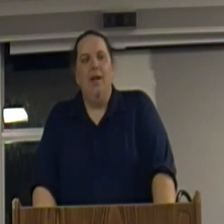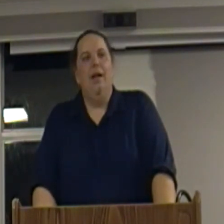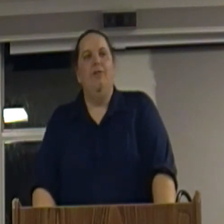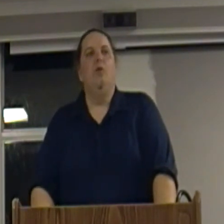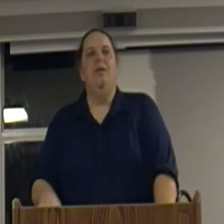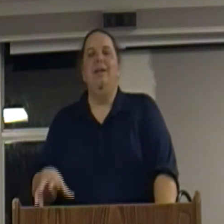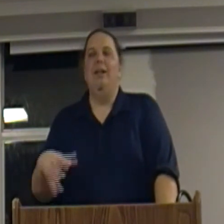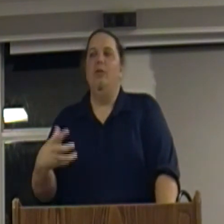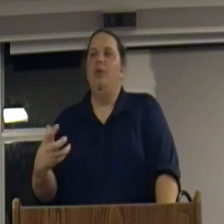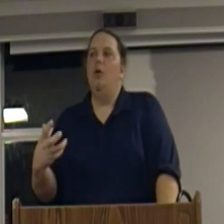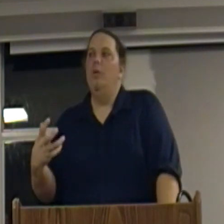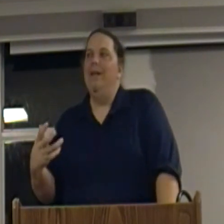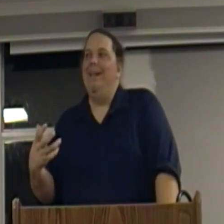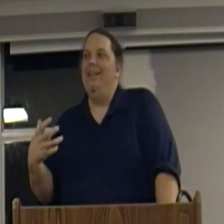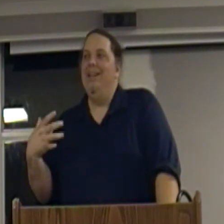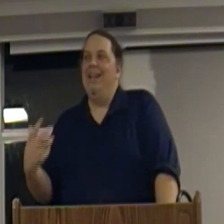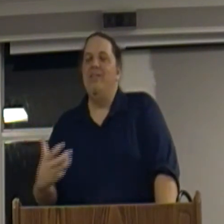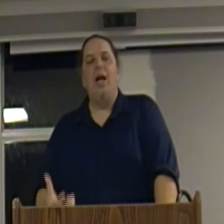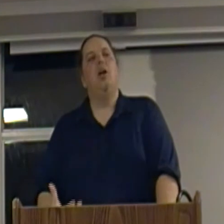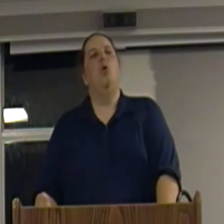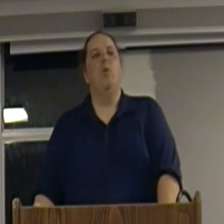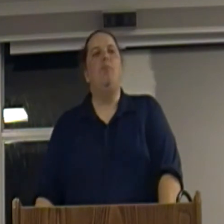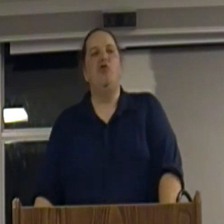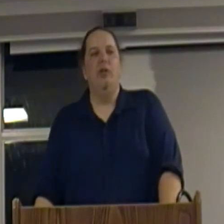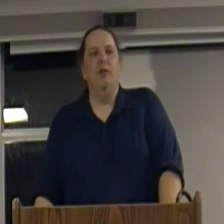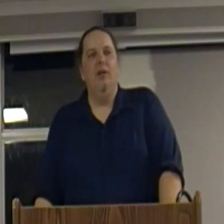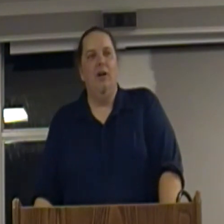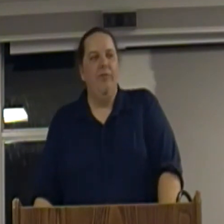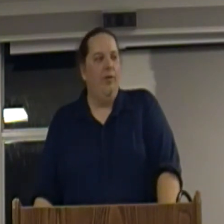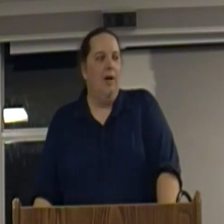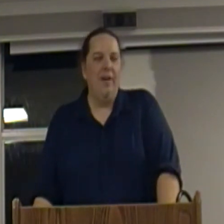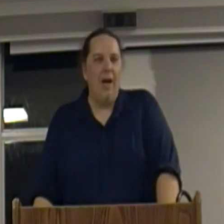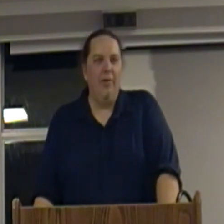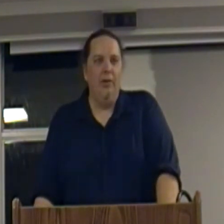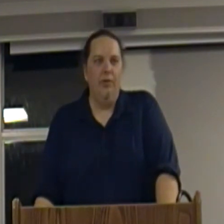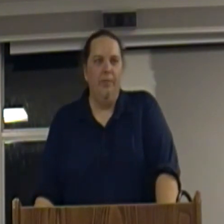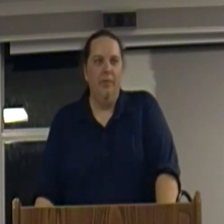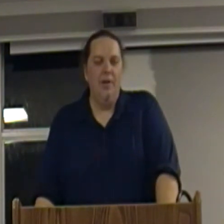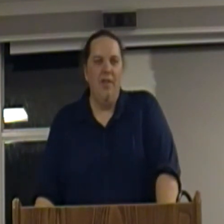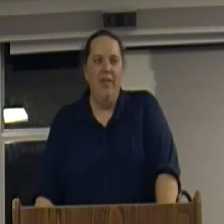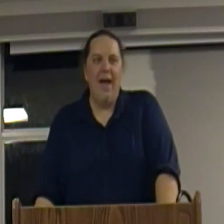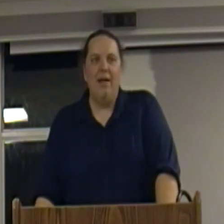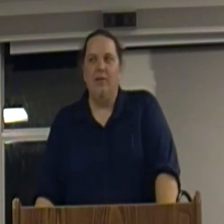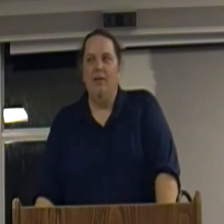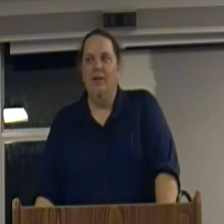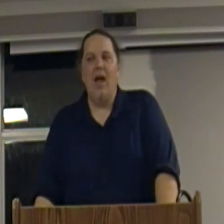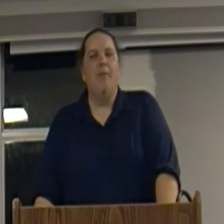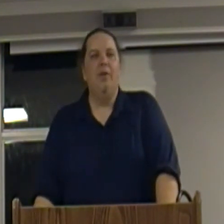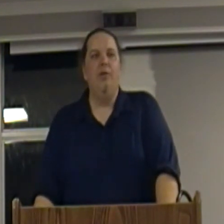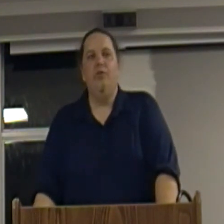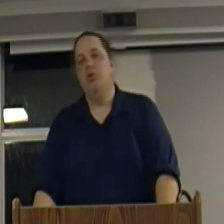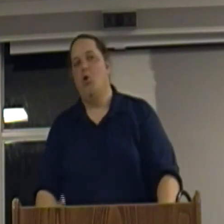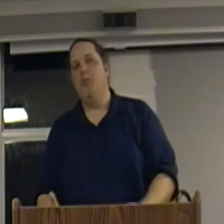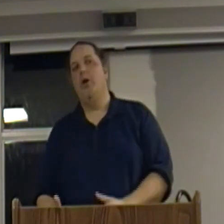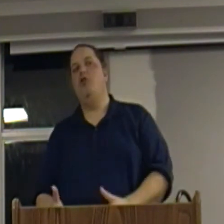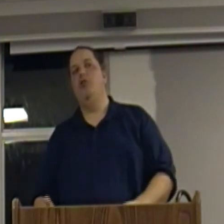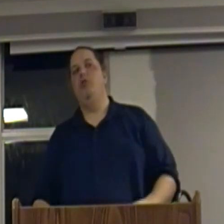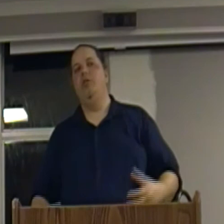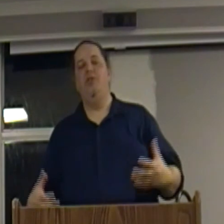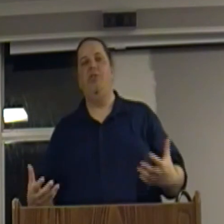and so it's not a corruption of capitalism that the capitalists the corporations and the